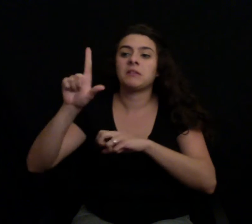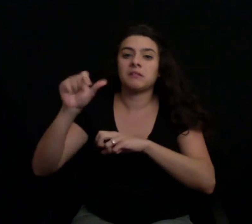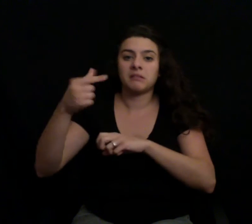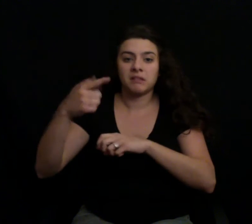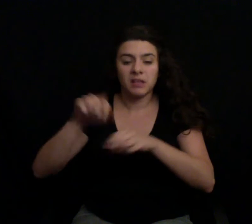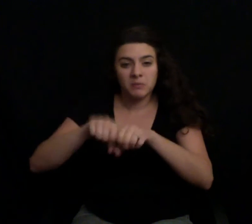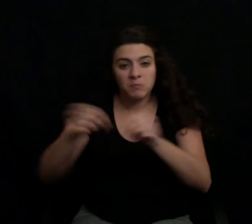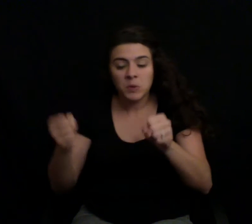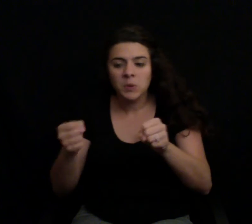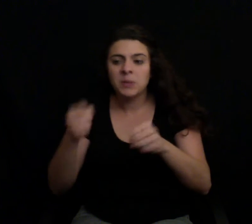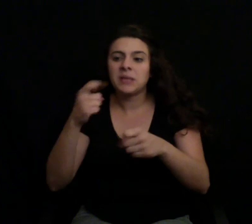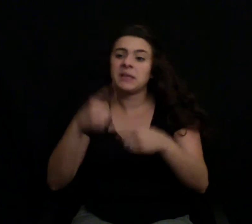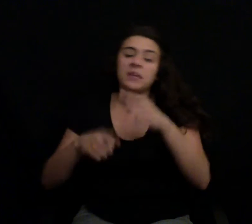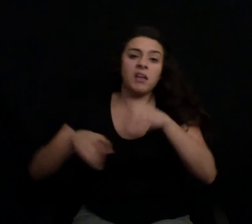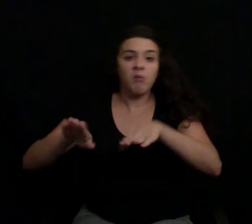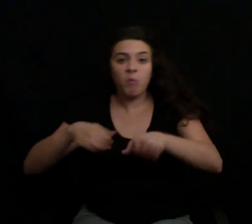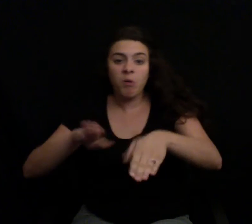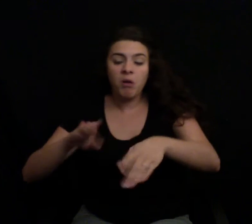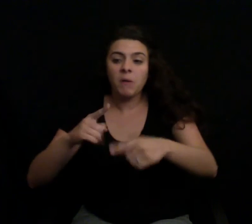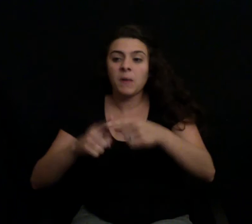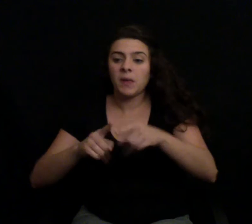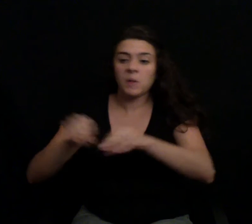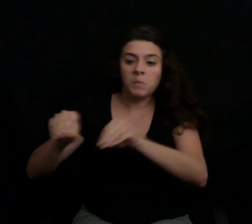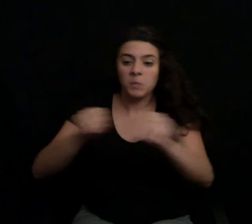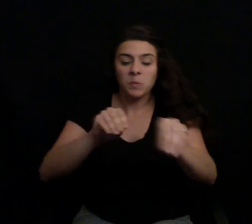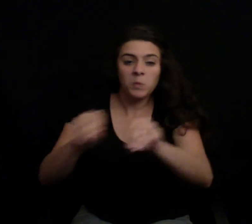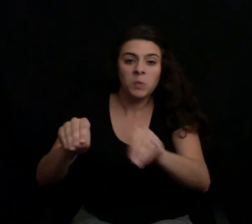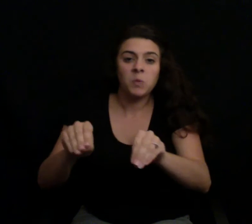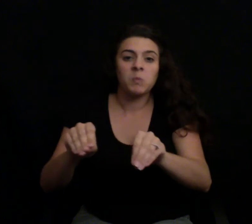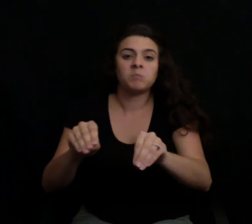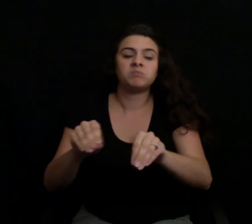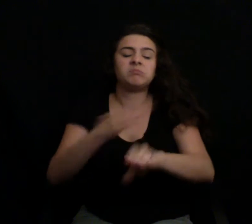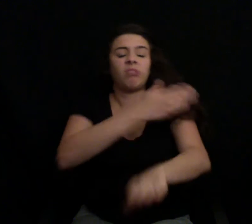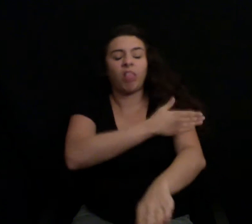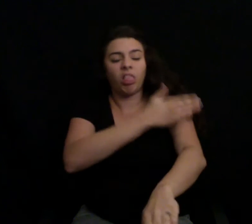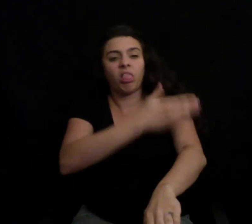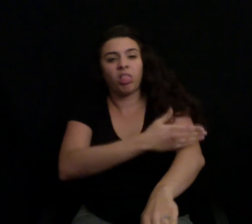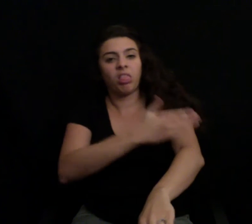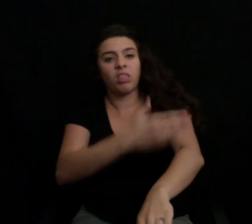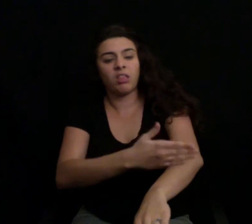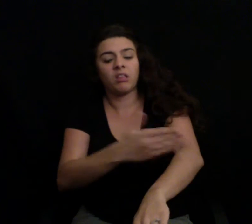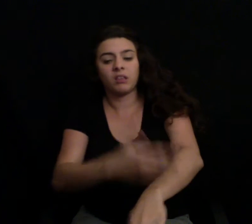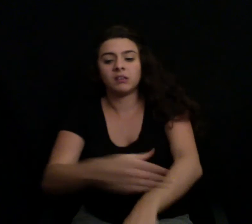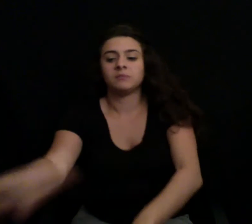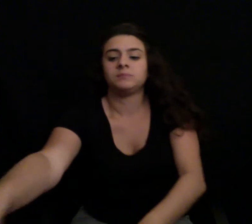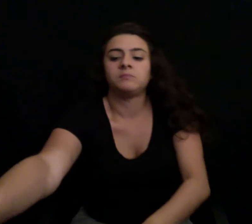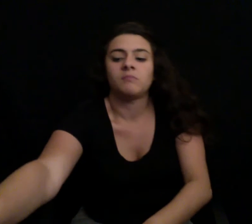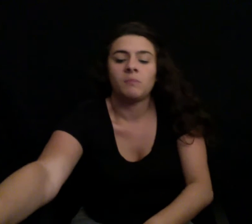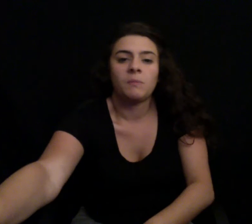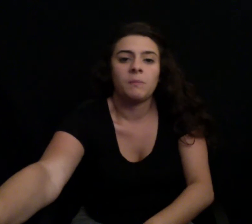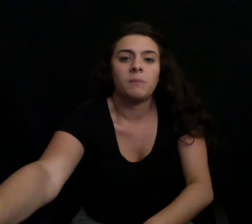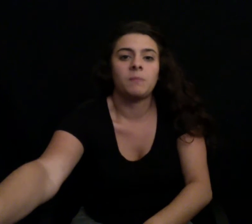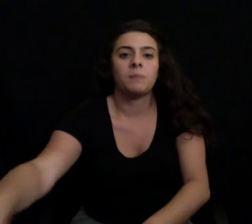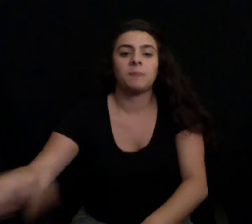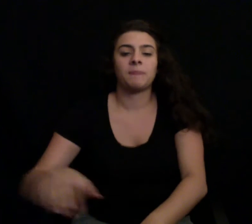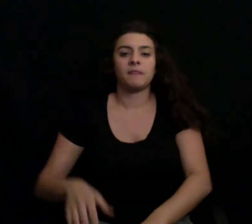It's horrible to see, and it gets worse. Because in the attempt to maximize profits, the chicks grow unnaturally quickly.